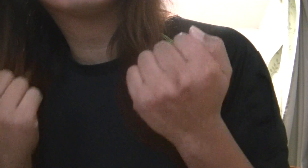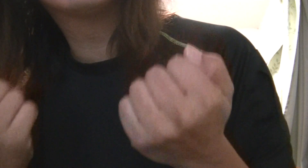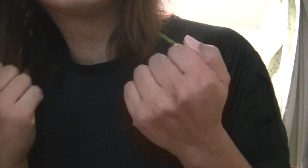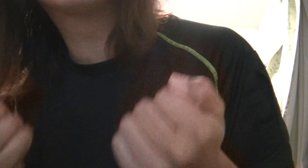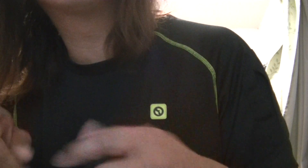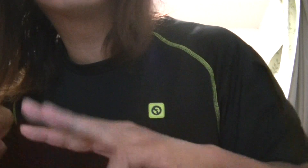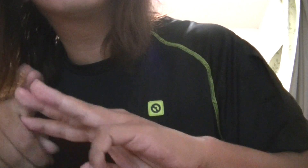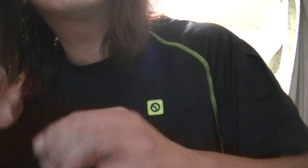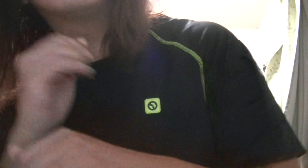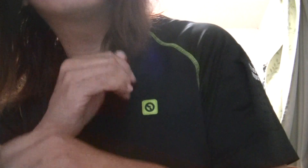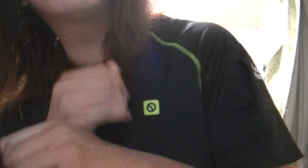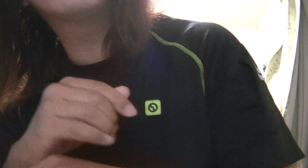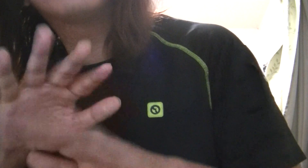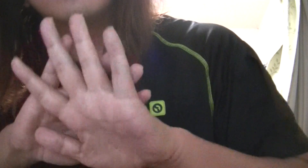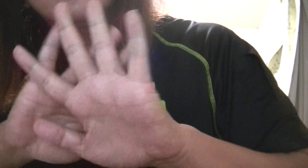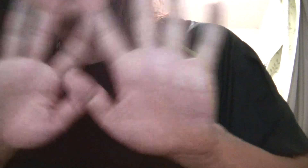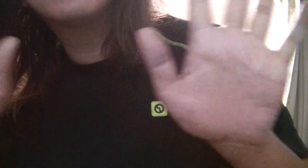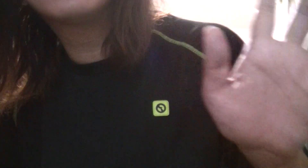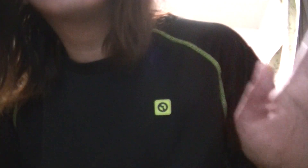day, so let's start giving.